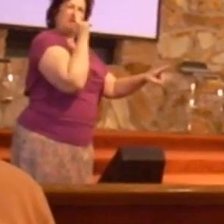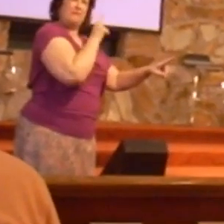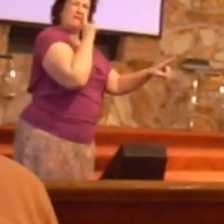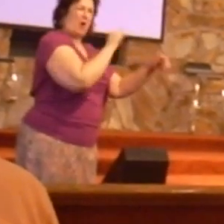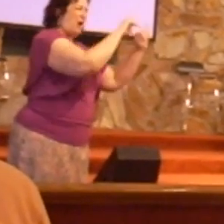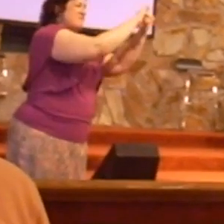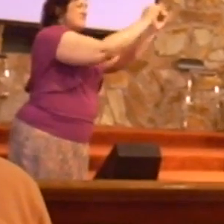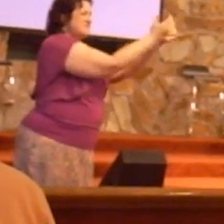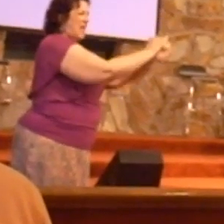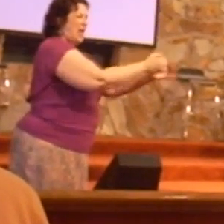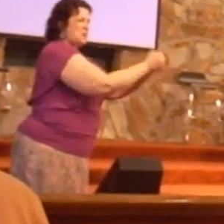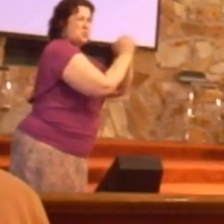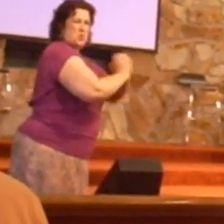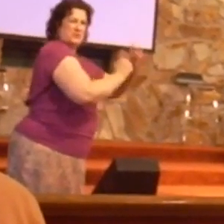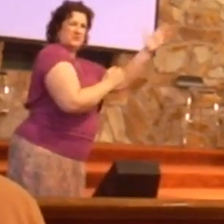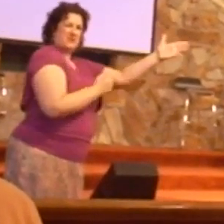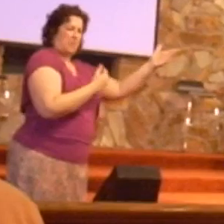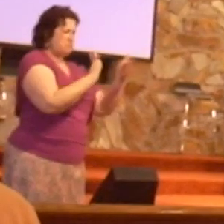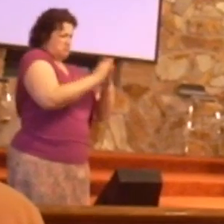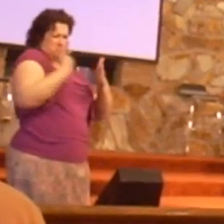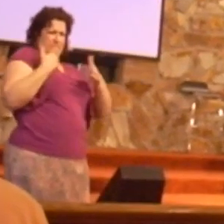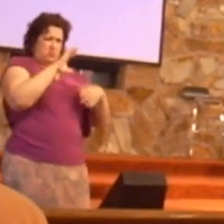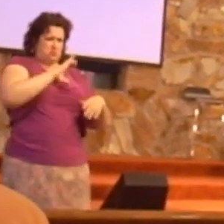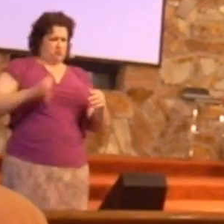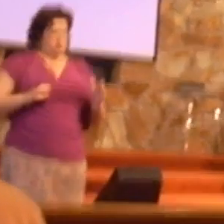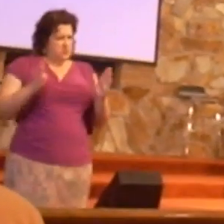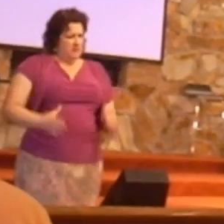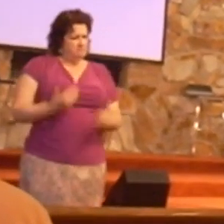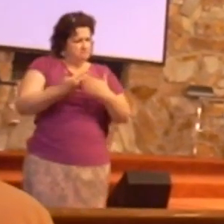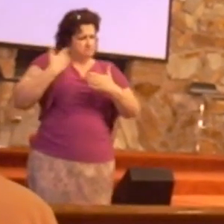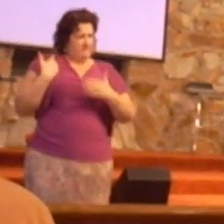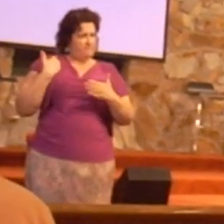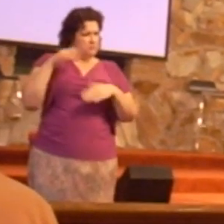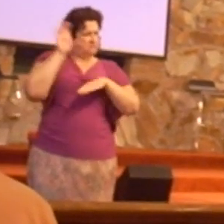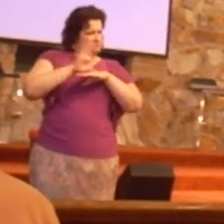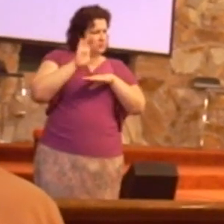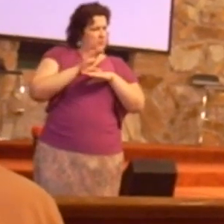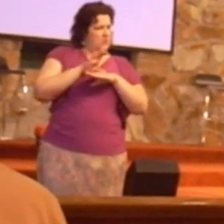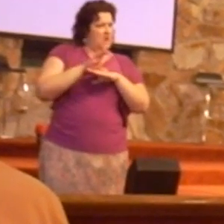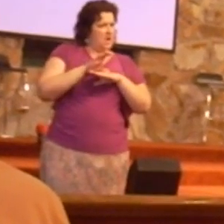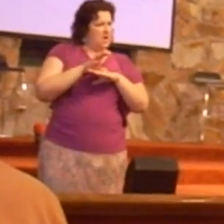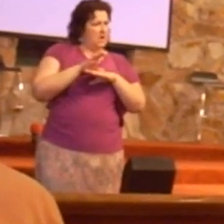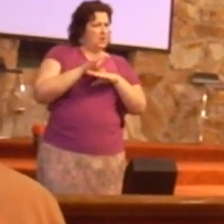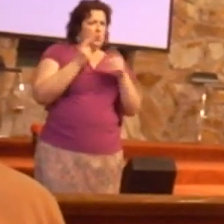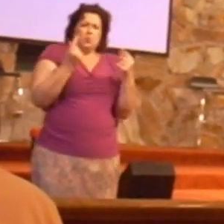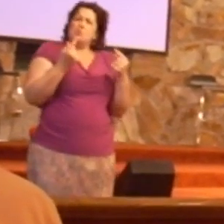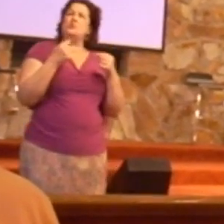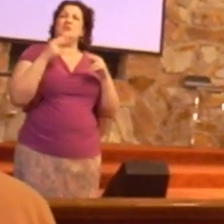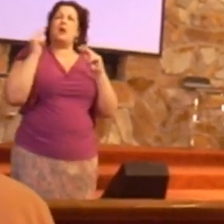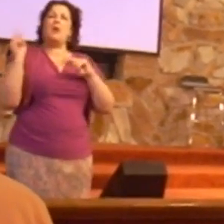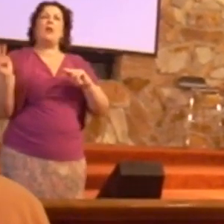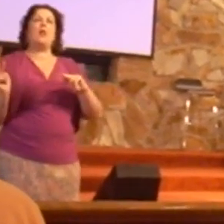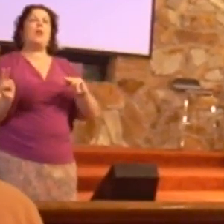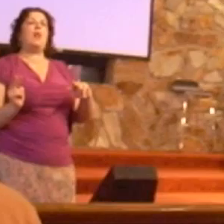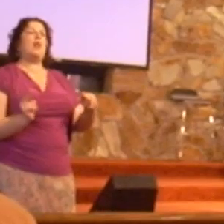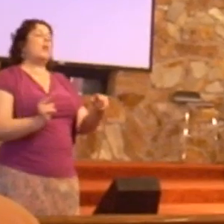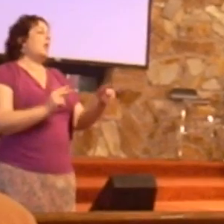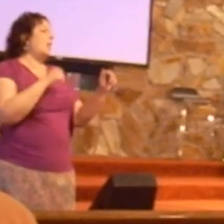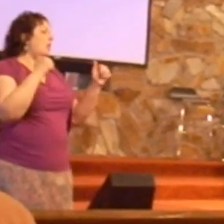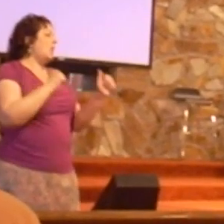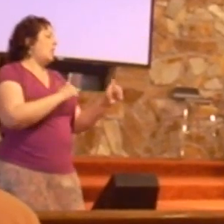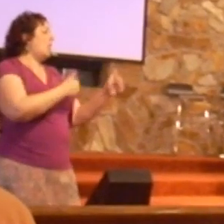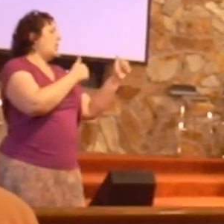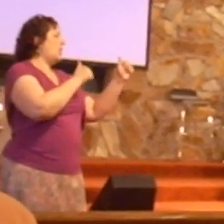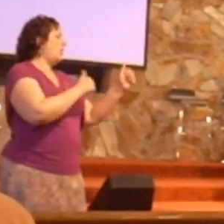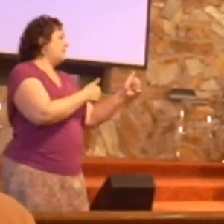were, before you were a Christian, before you were in the church, when you were a Gentile, you were carried away, you were following these dumb